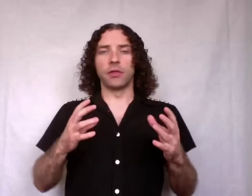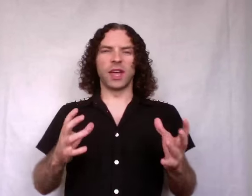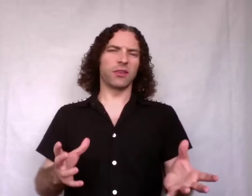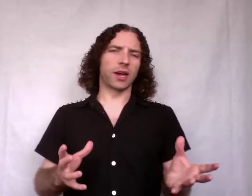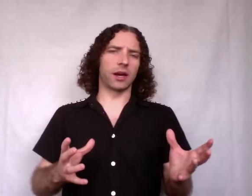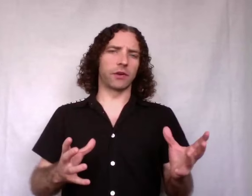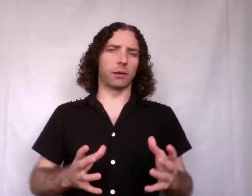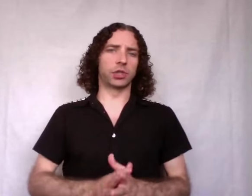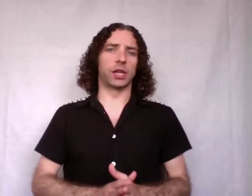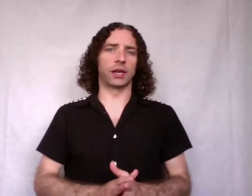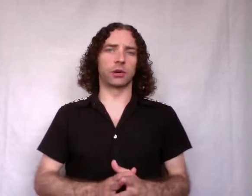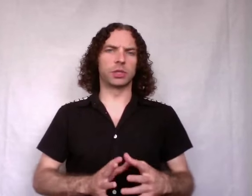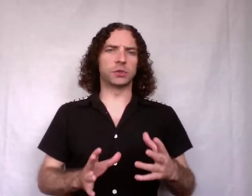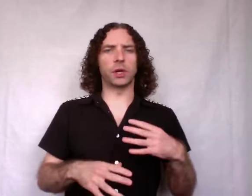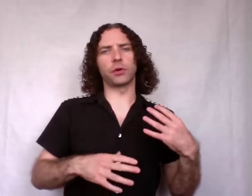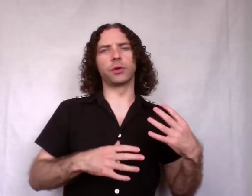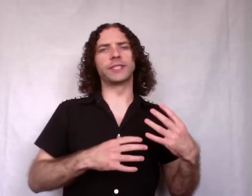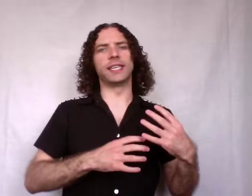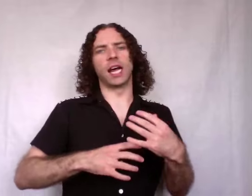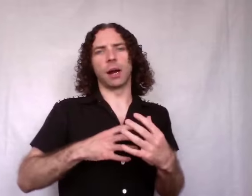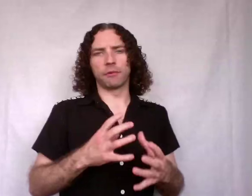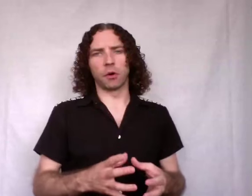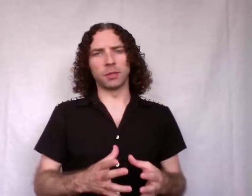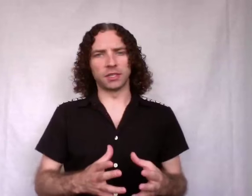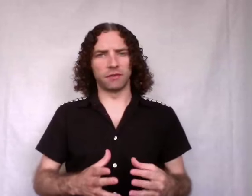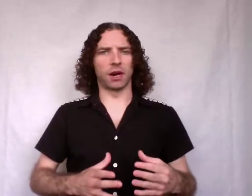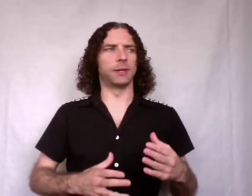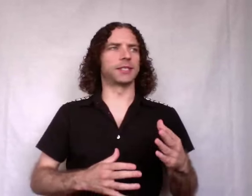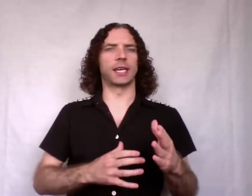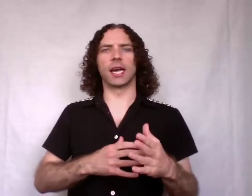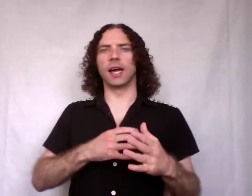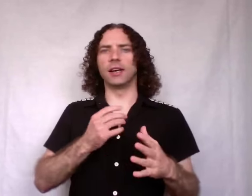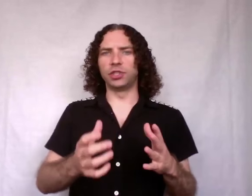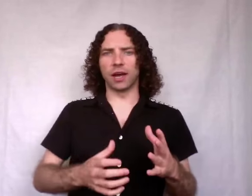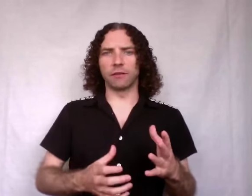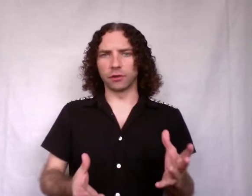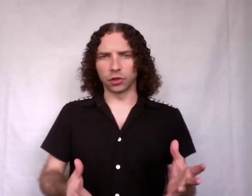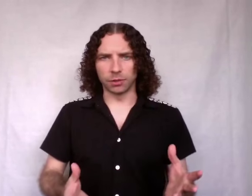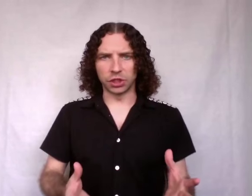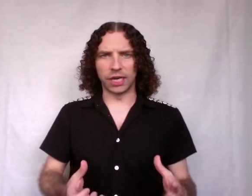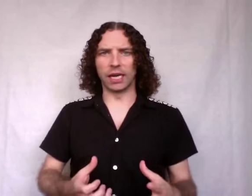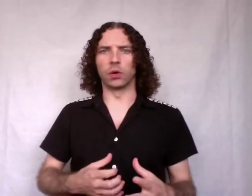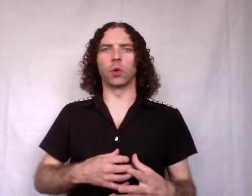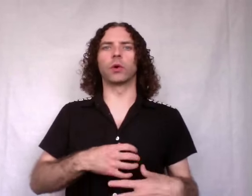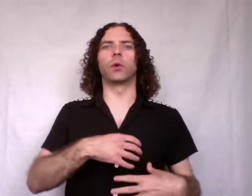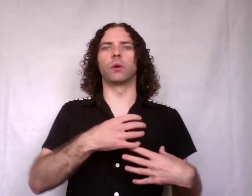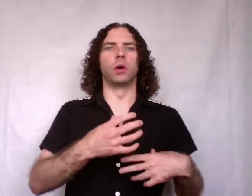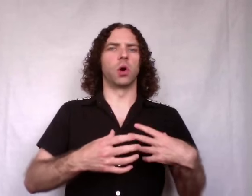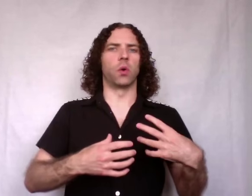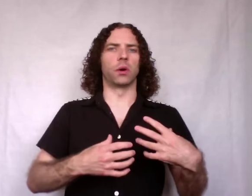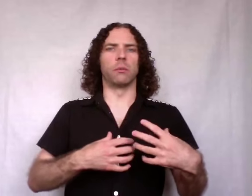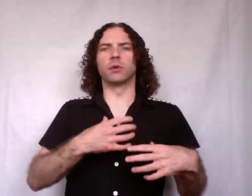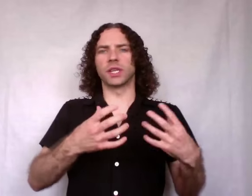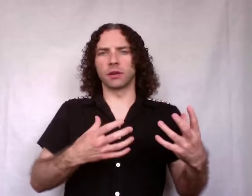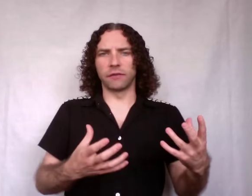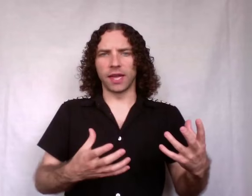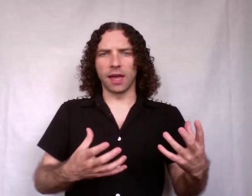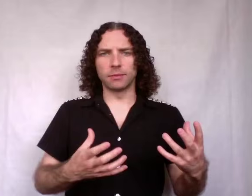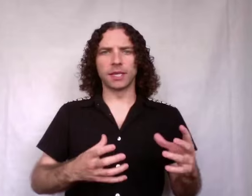The other kind of garbage collector, which is what you're going to see in high-performance environments like a Java virtual machine or most other VMs,